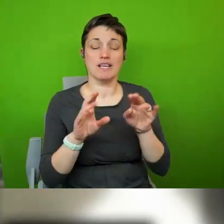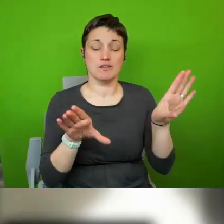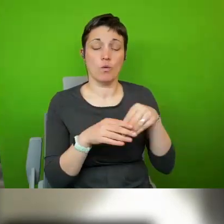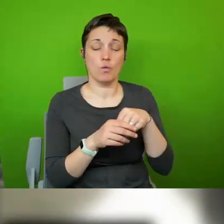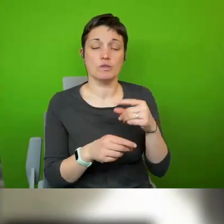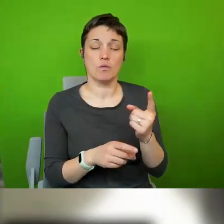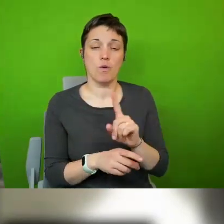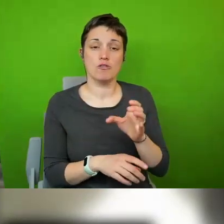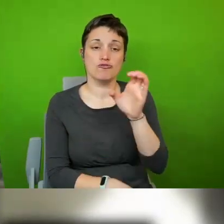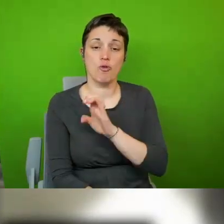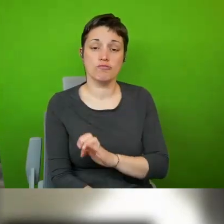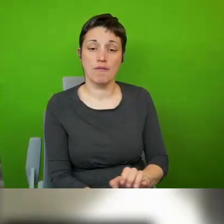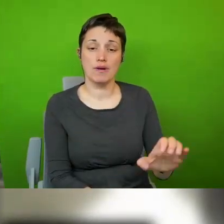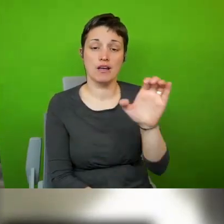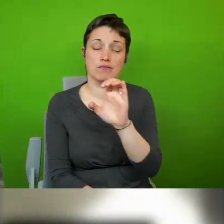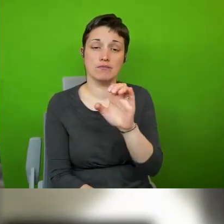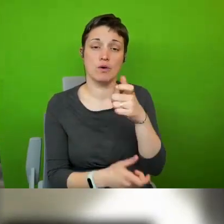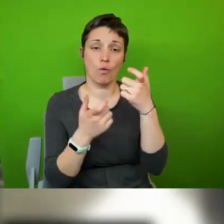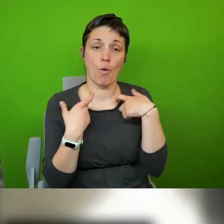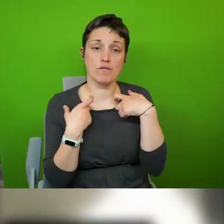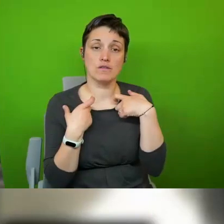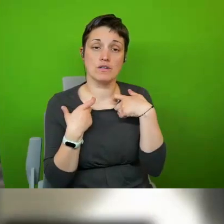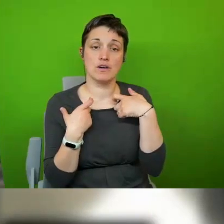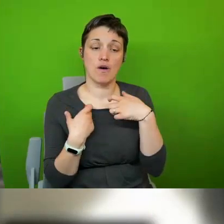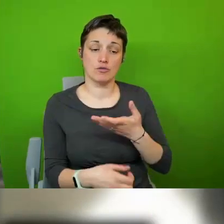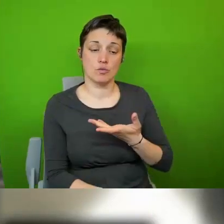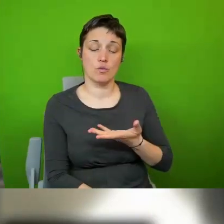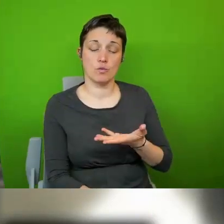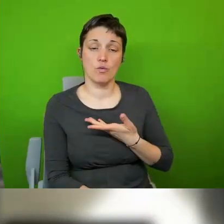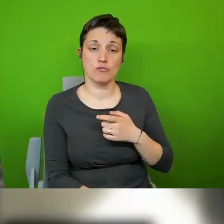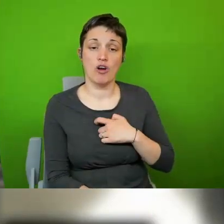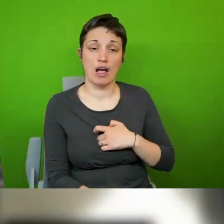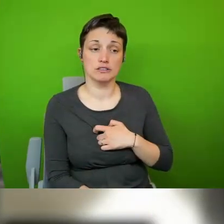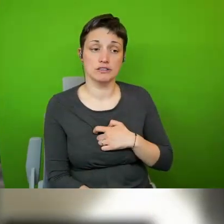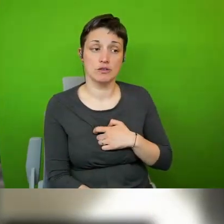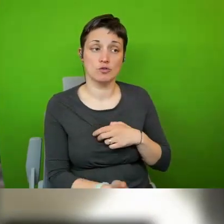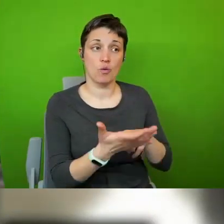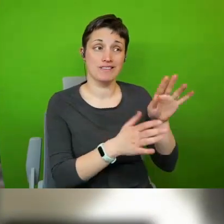that has judgments that are also relevant for the national level and for the local level